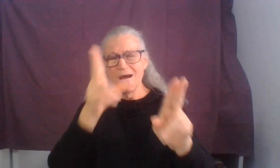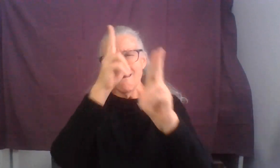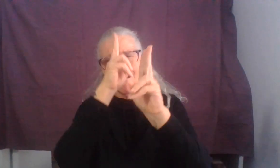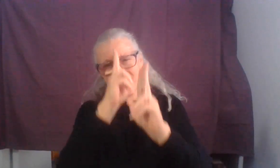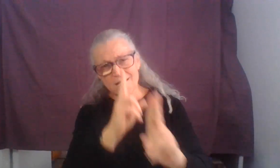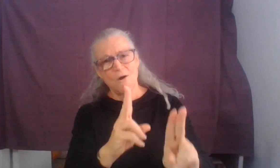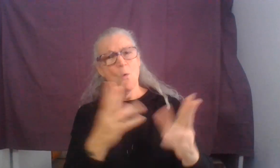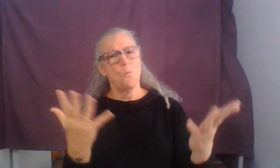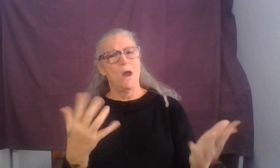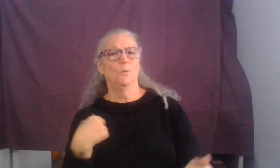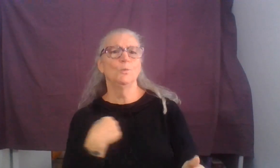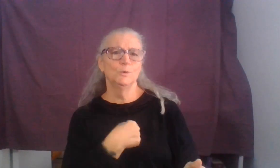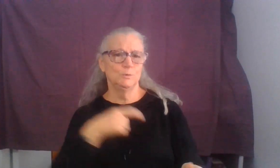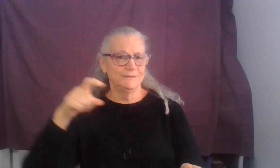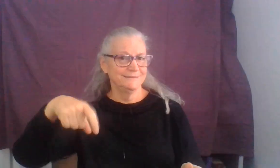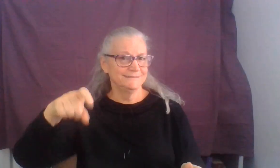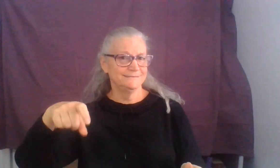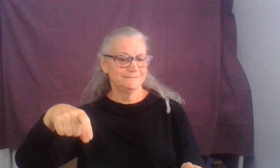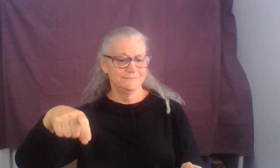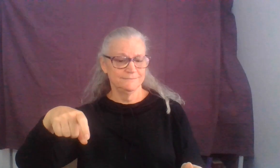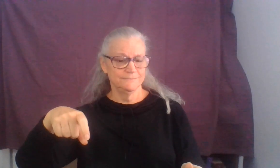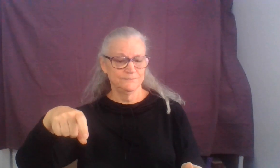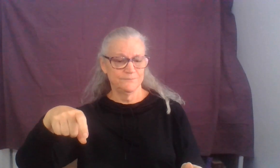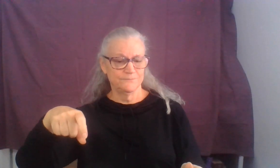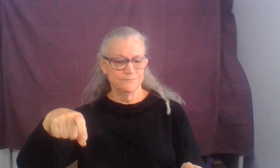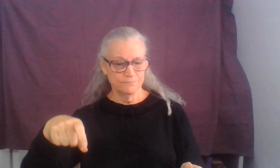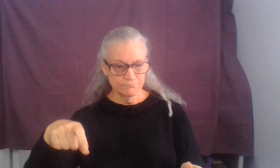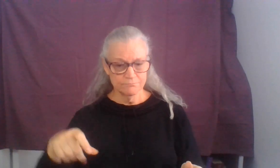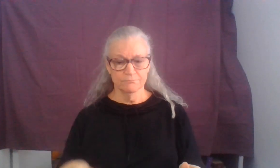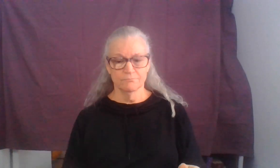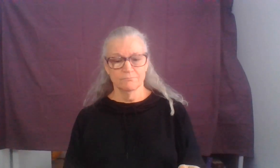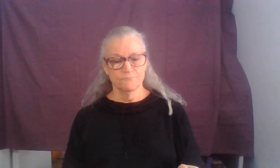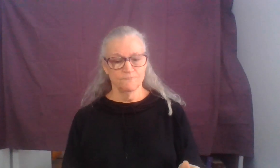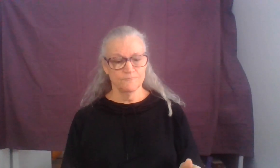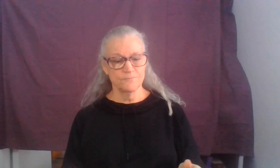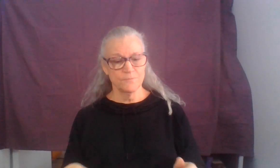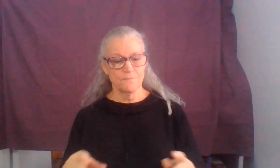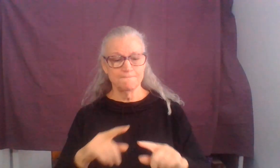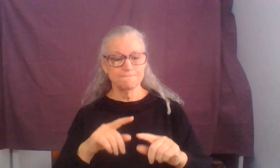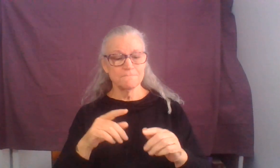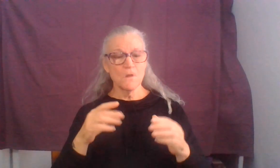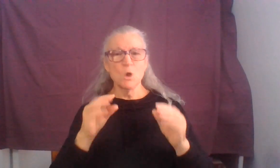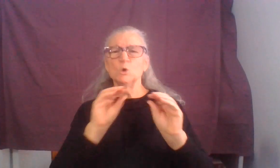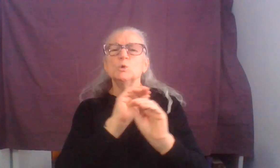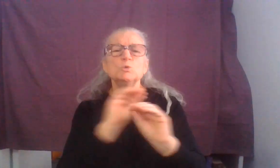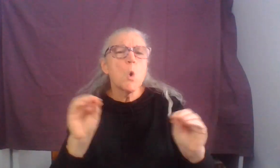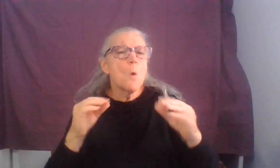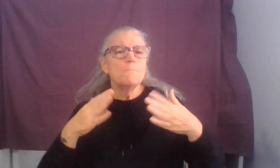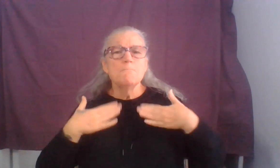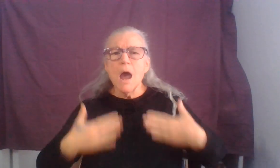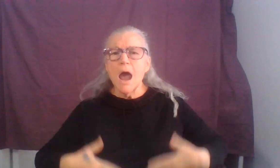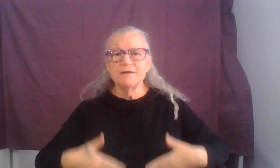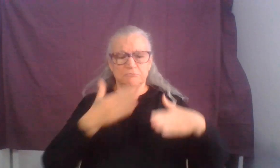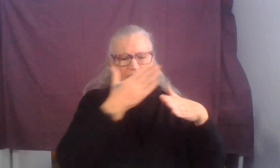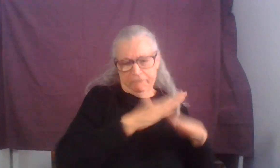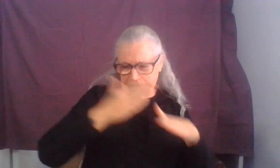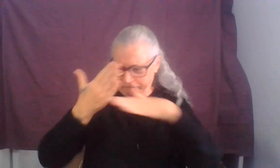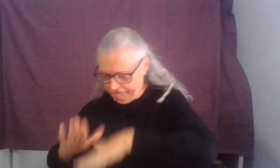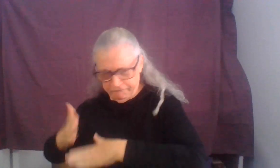but God has constructed the body as to give greater honor to a part that is without it, so that there may be no division in the